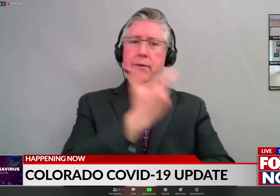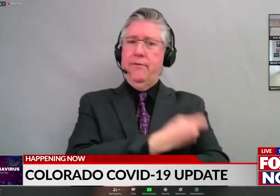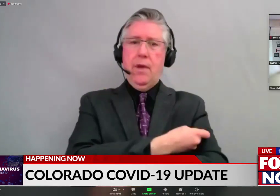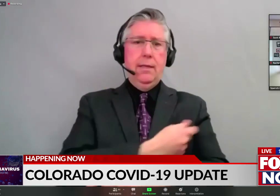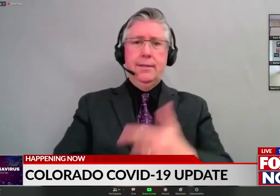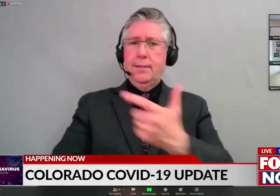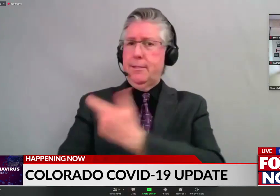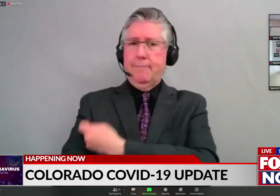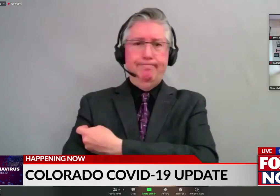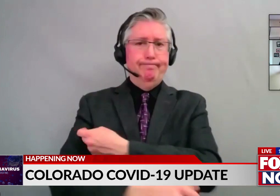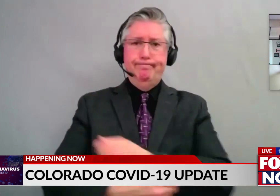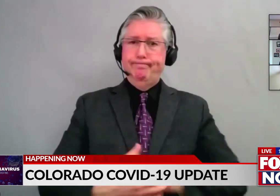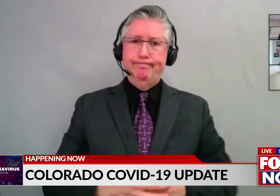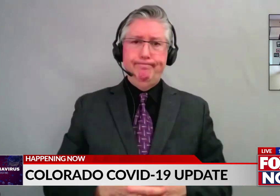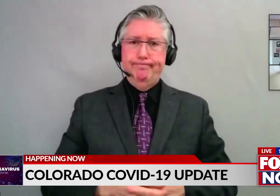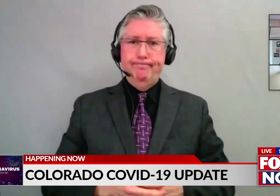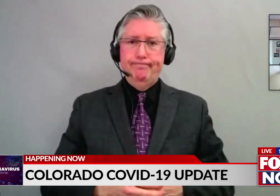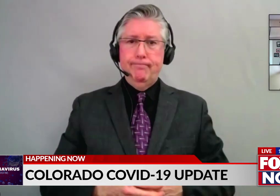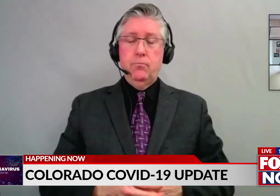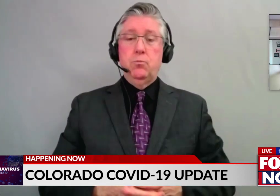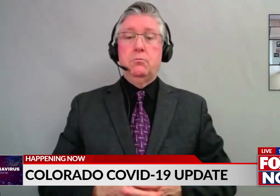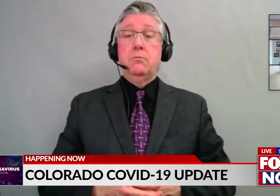All right. Any other first questions?